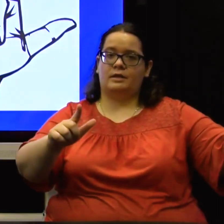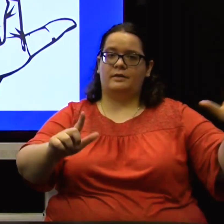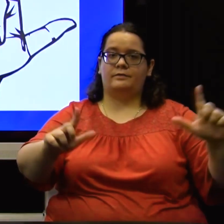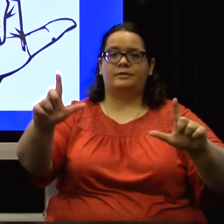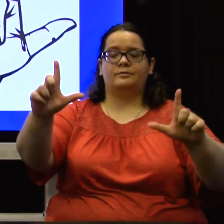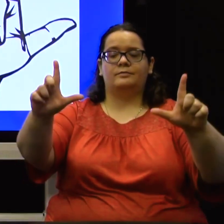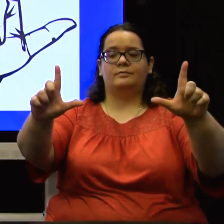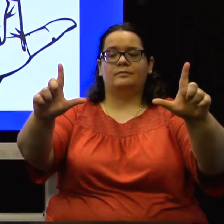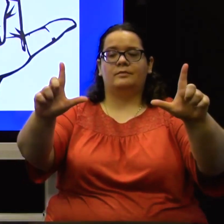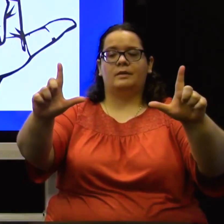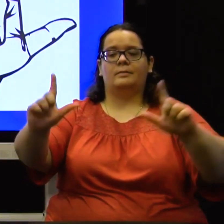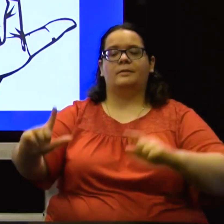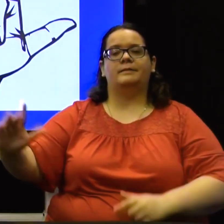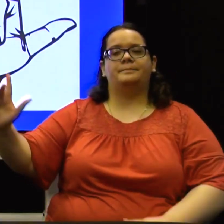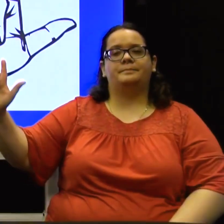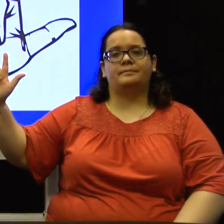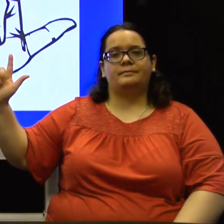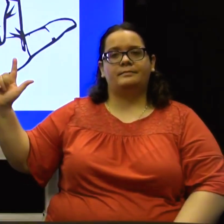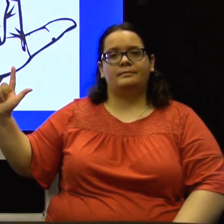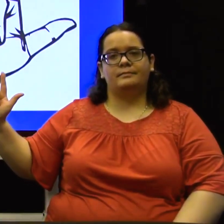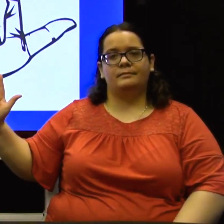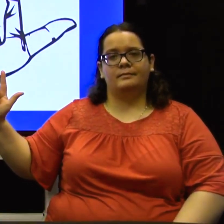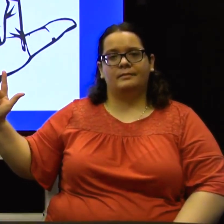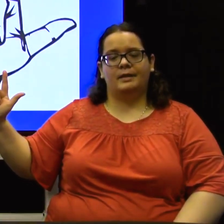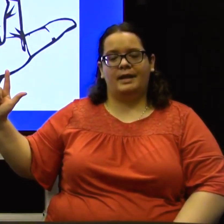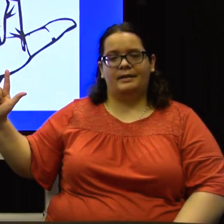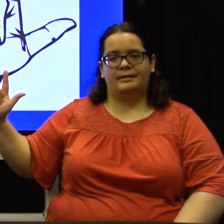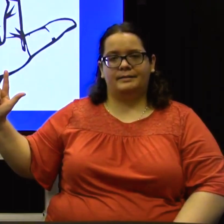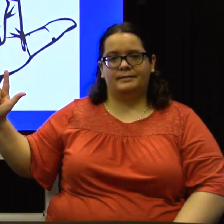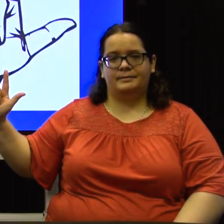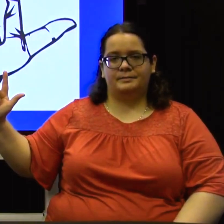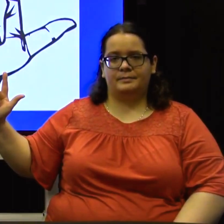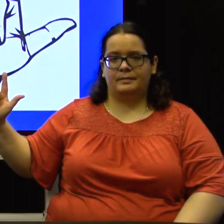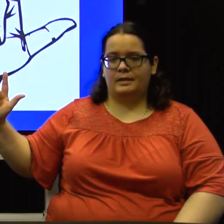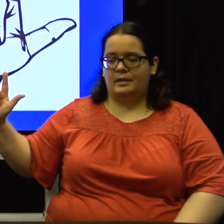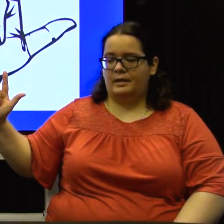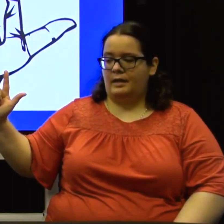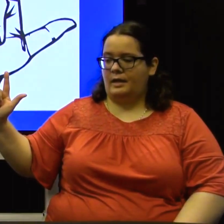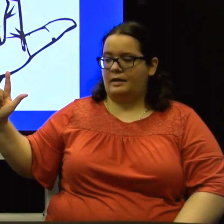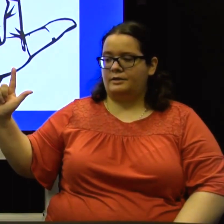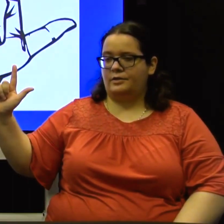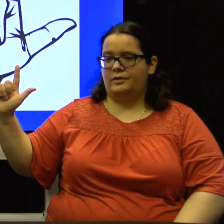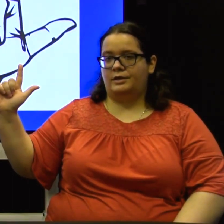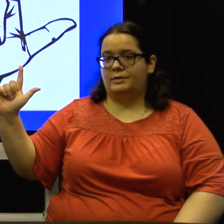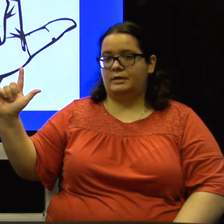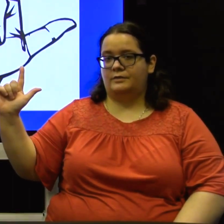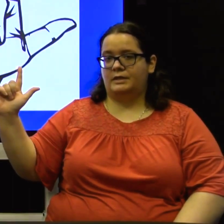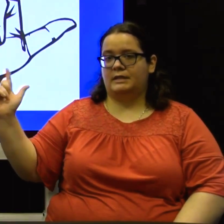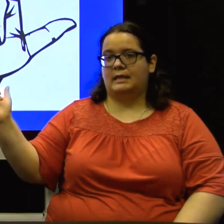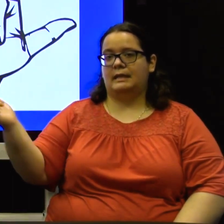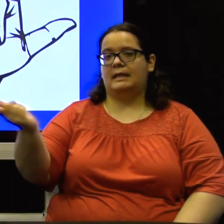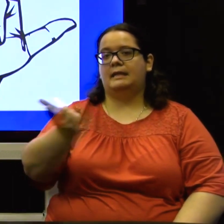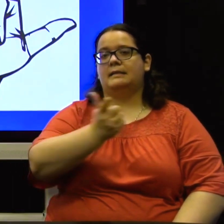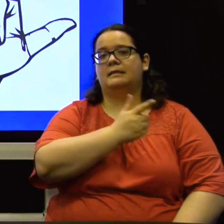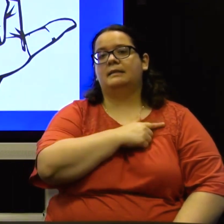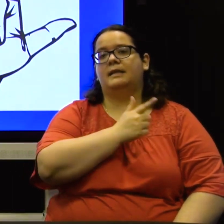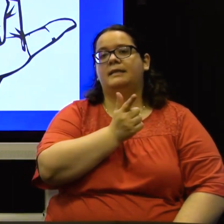left L. And so, you can use this for a sign like lazy.